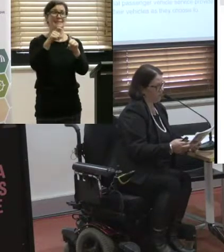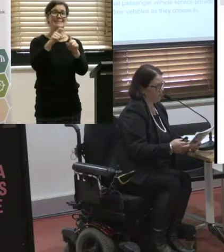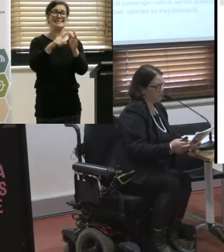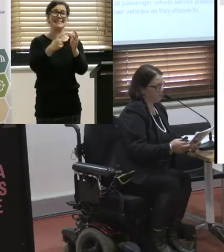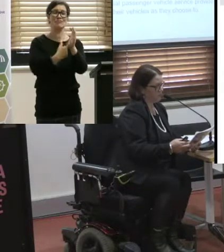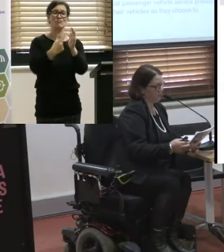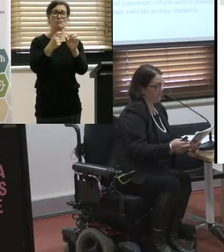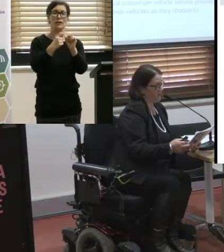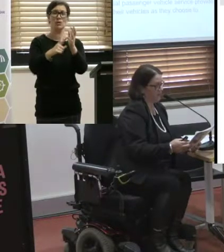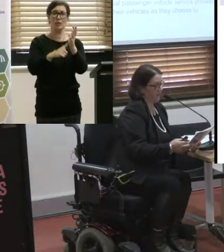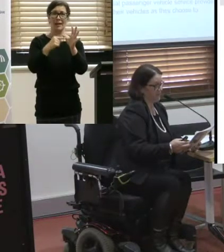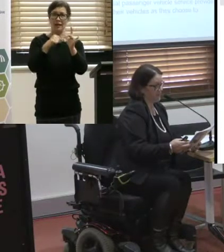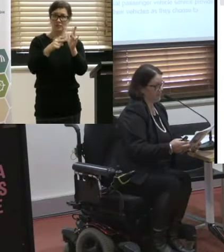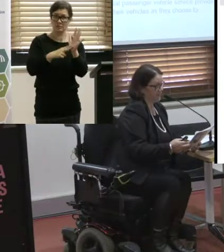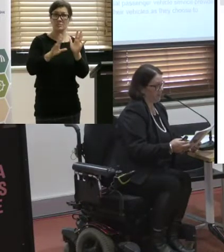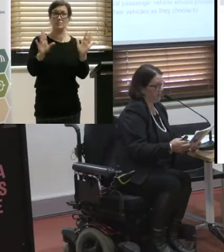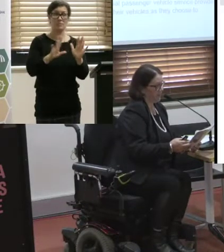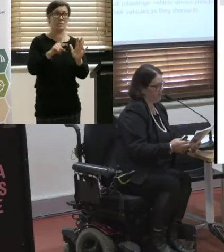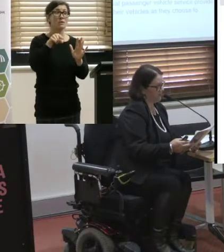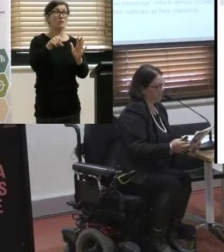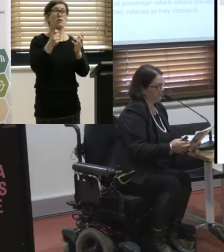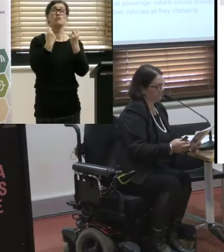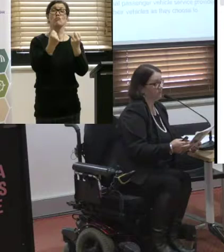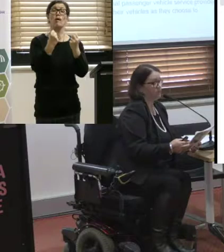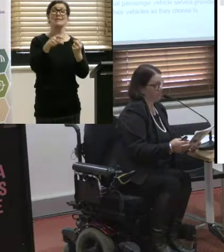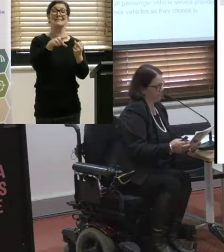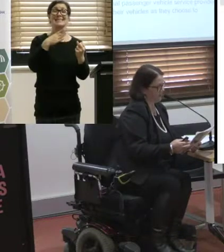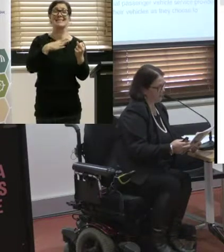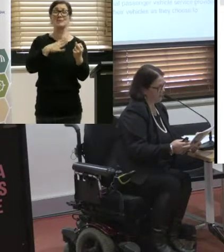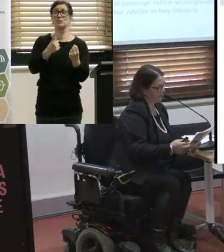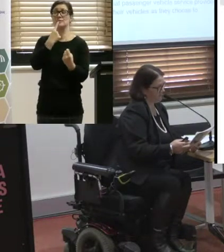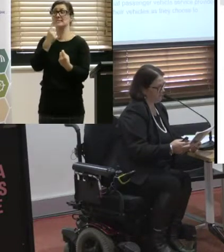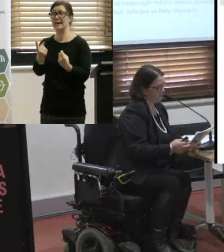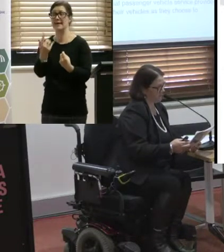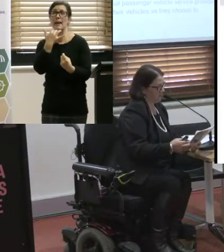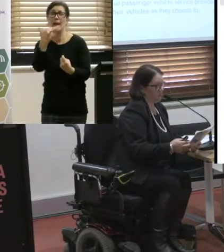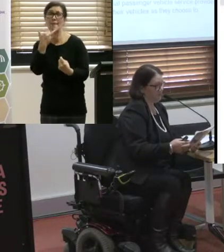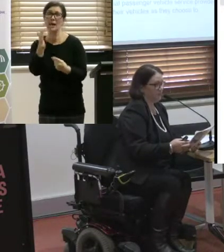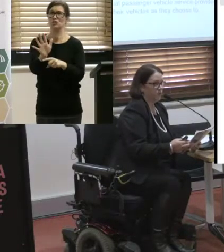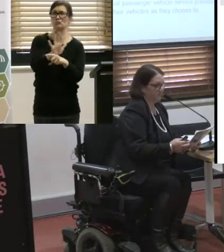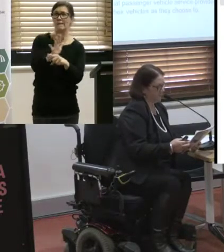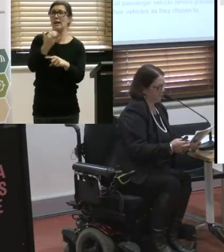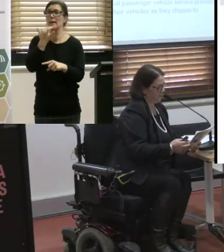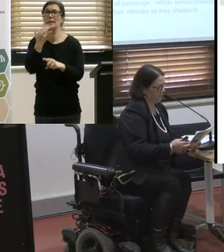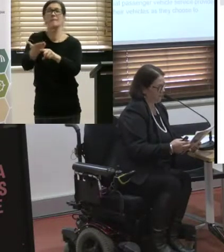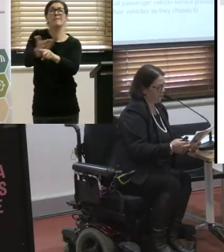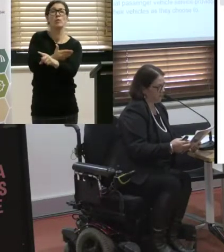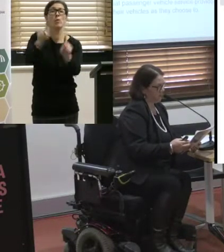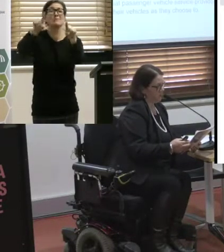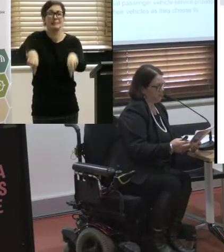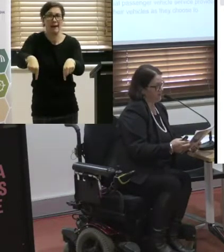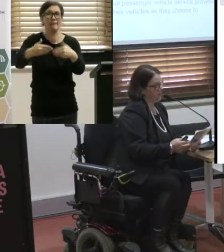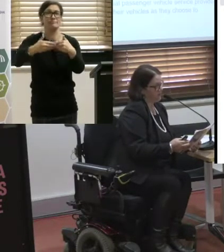while drivers will be required to give passengers a fare estimate before the trip begins. I'll talk a bit more about that in a minute.